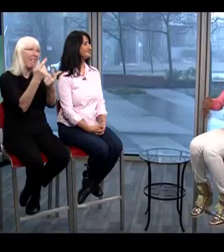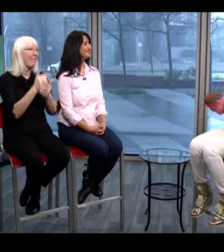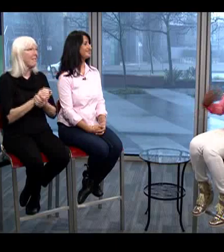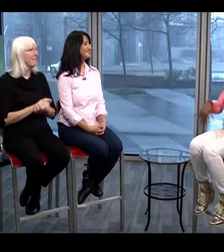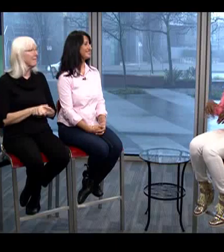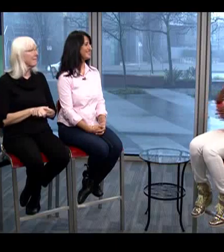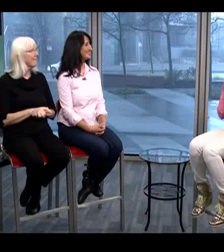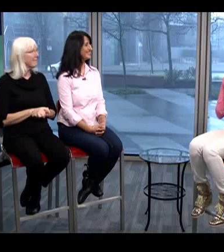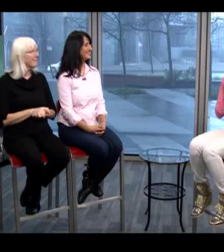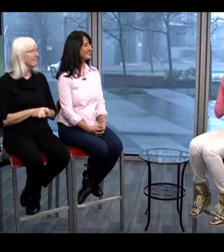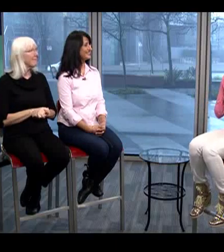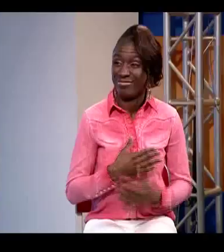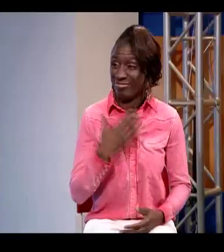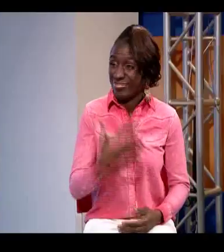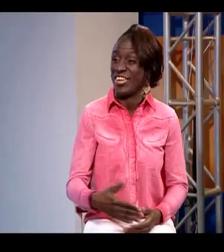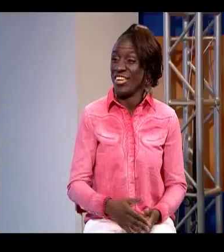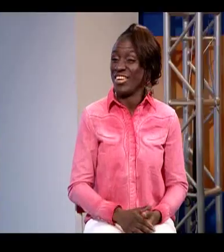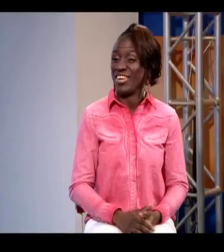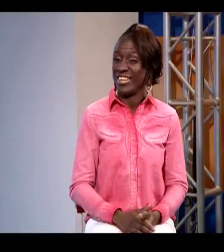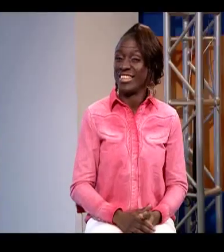okay great that's great to hear